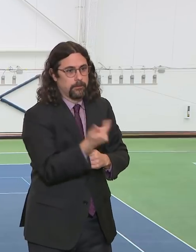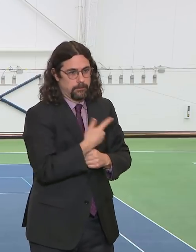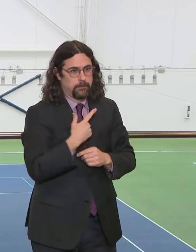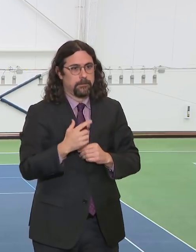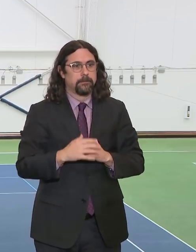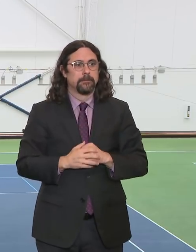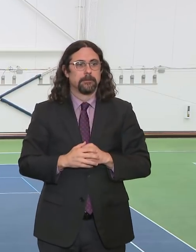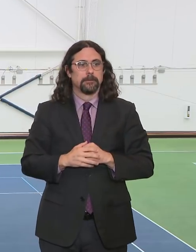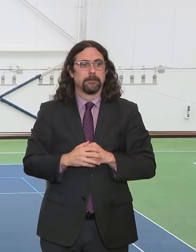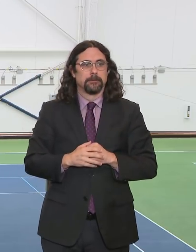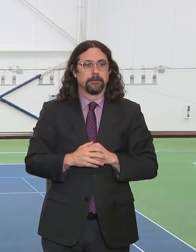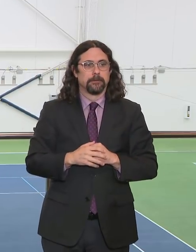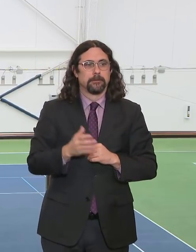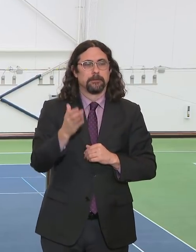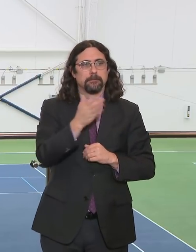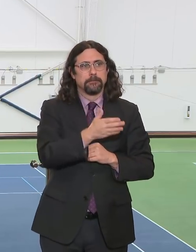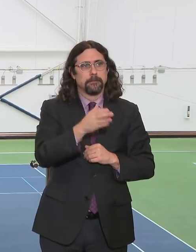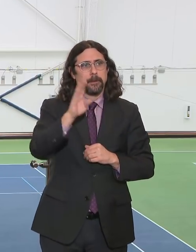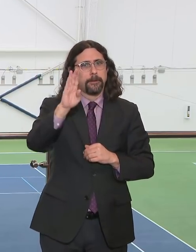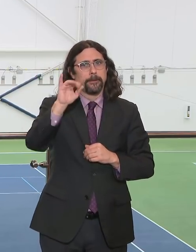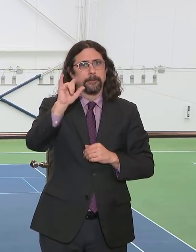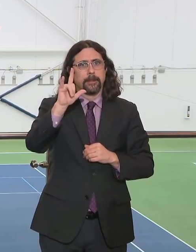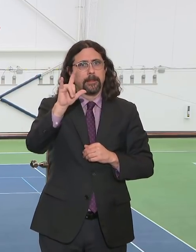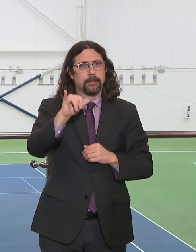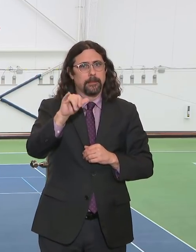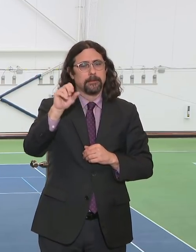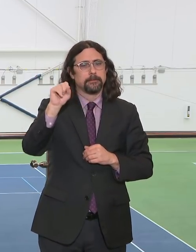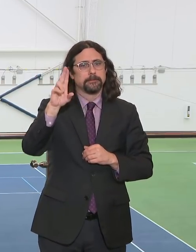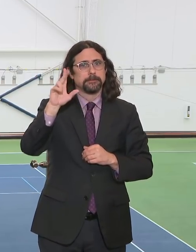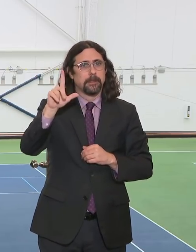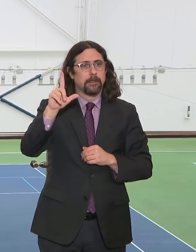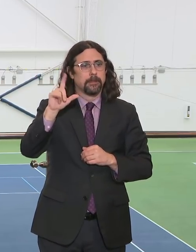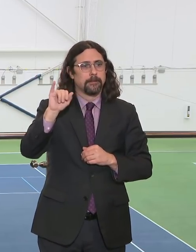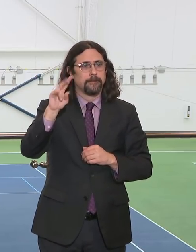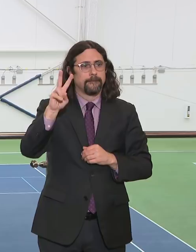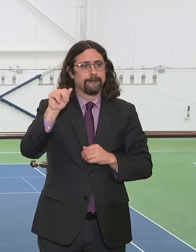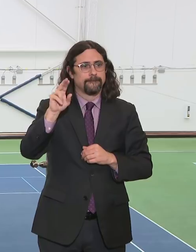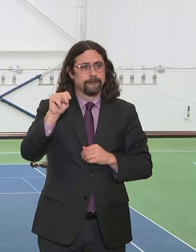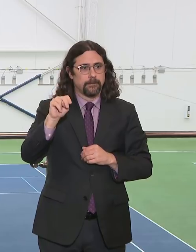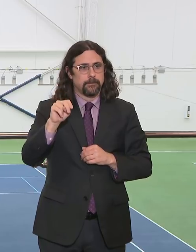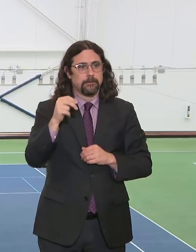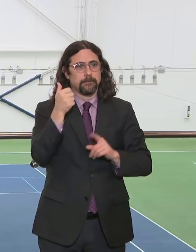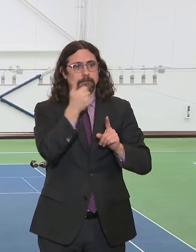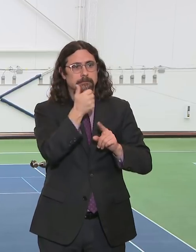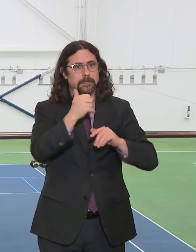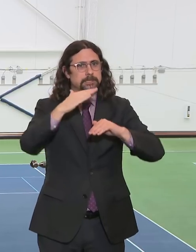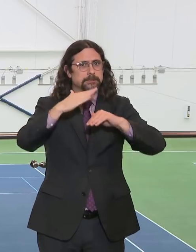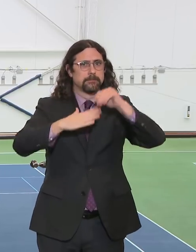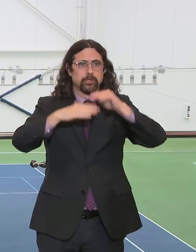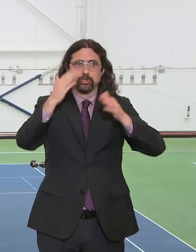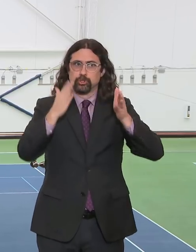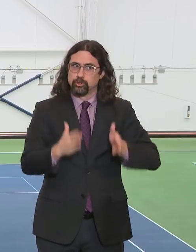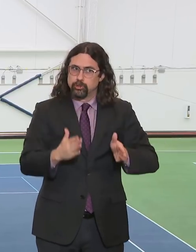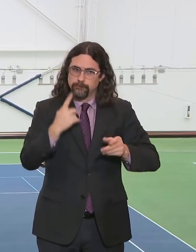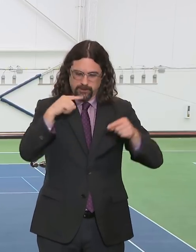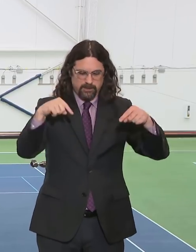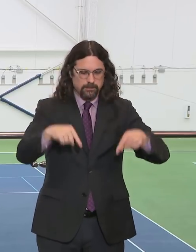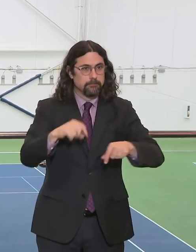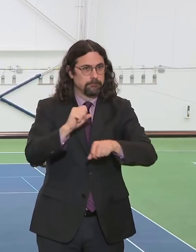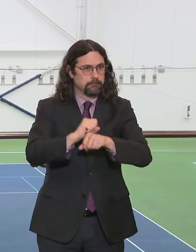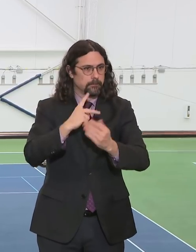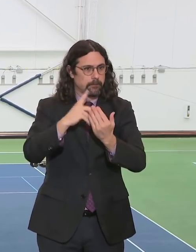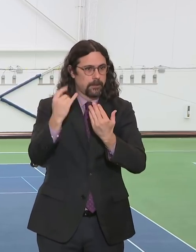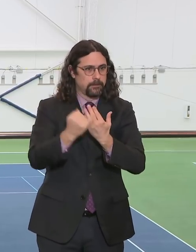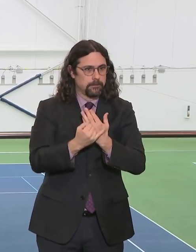work. Billy's over there. Sorry, because the distancing is hard to see people sometimes. And they'll be working with us at the Brooklyn Cruise